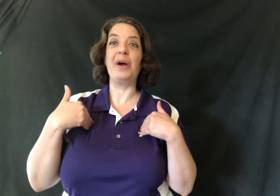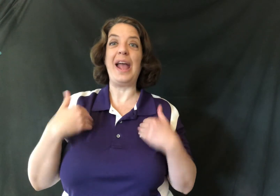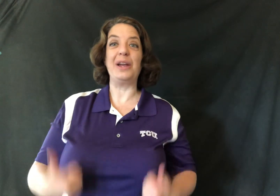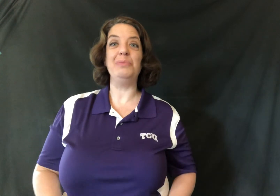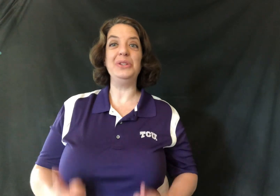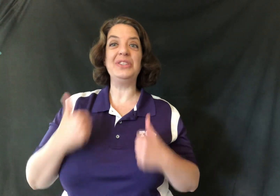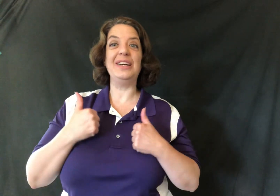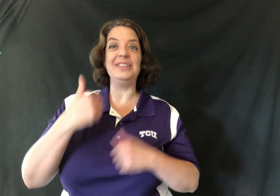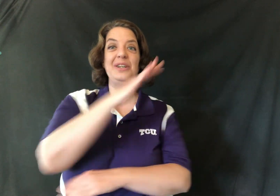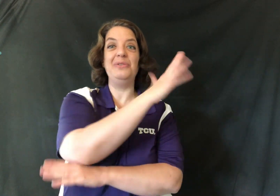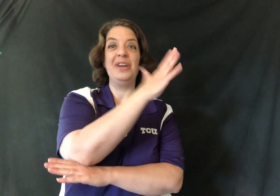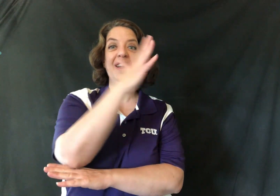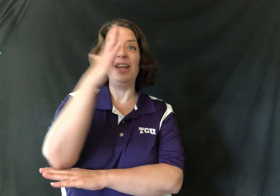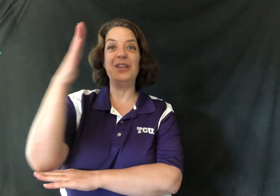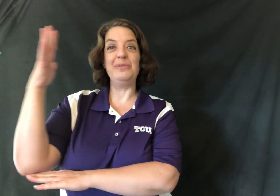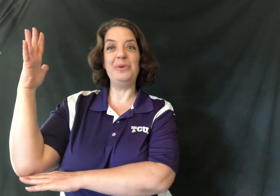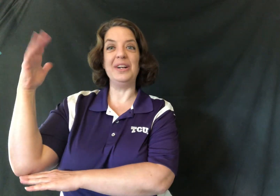animals that live in the forest